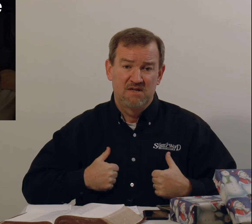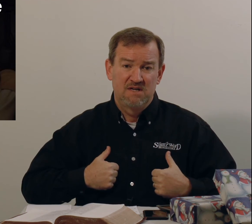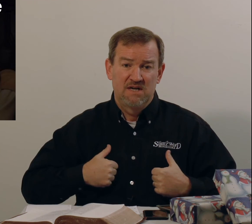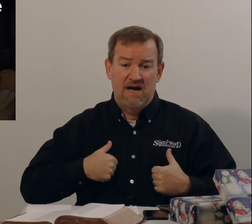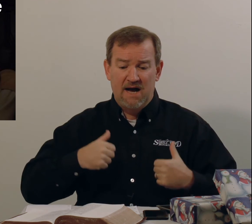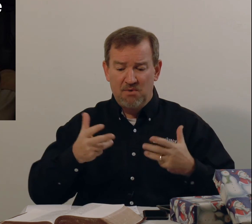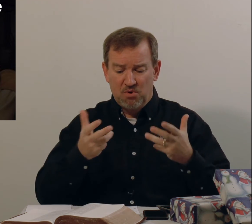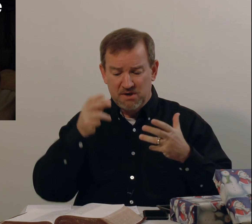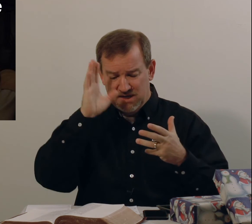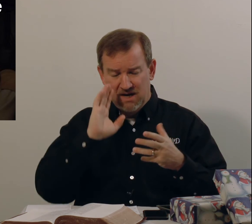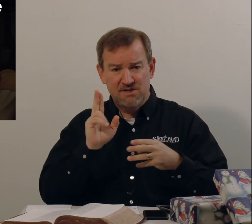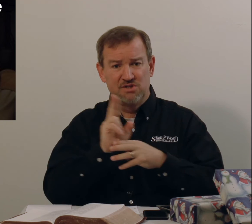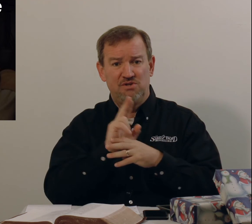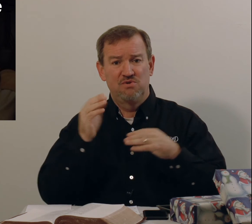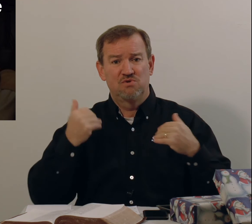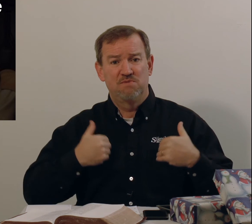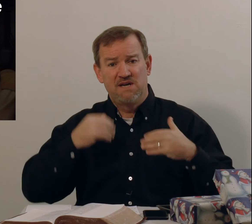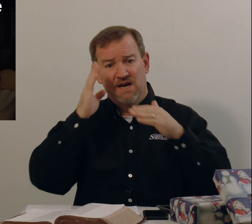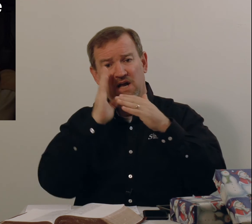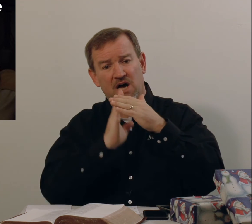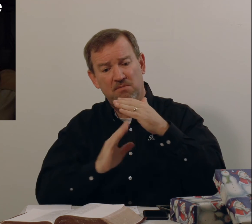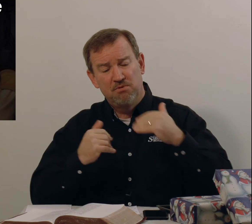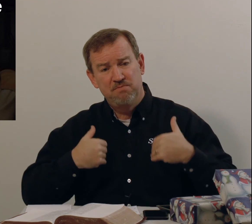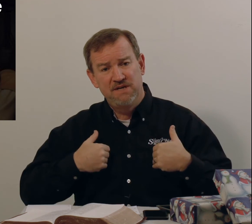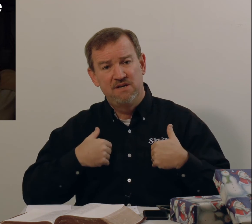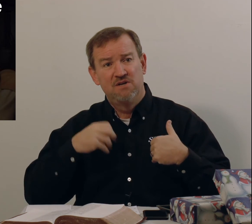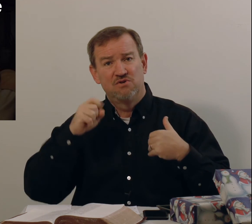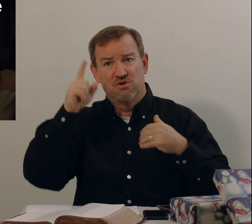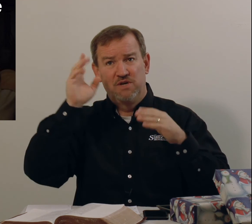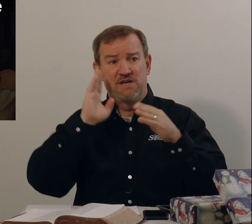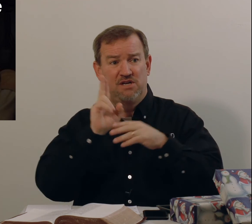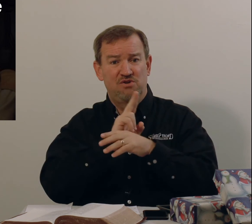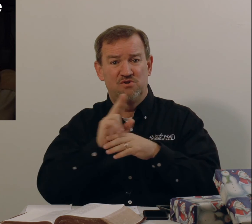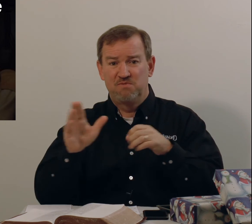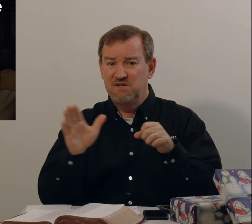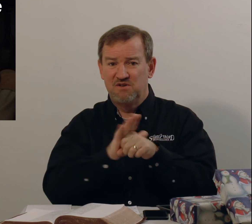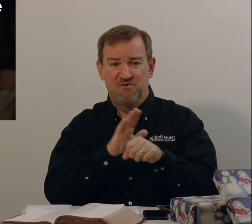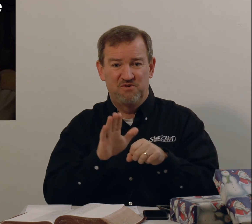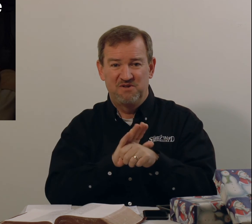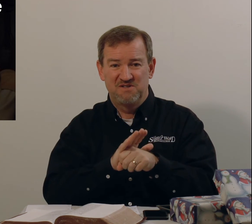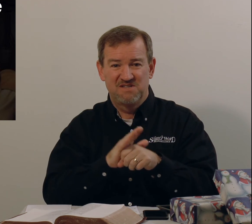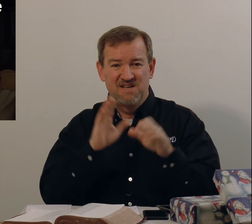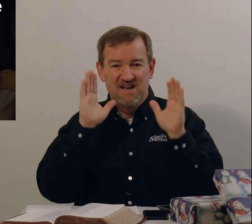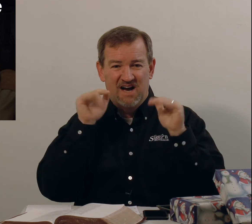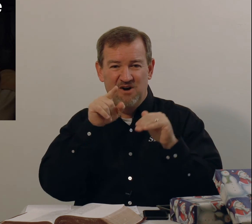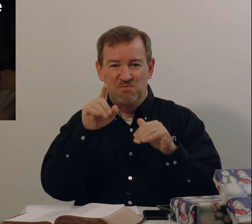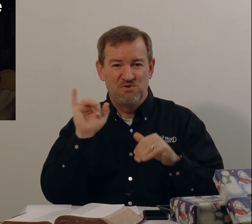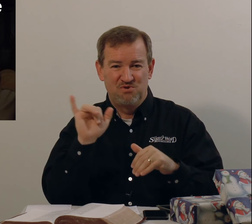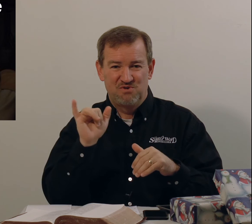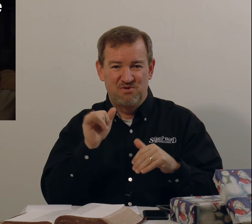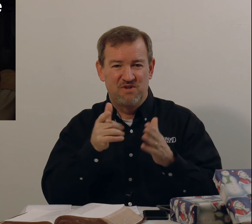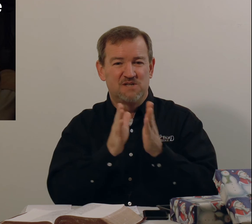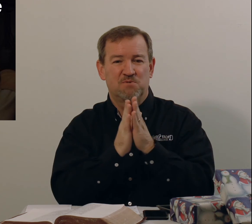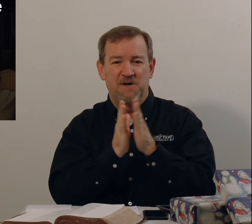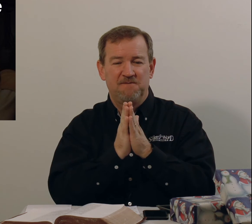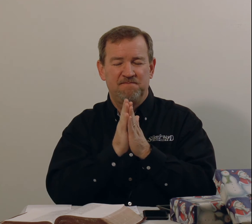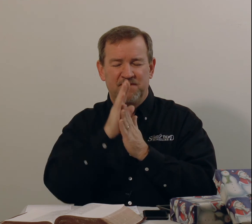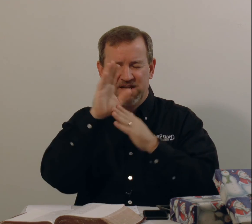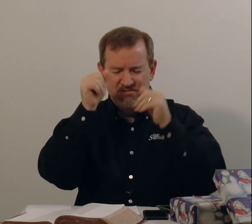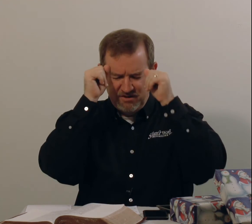I want God to use me and humble me so He can use me to the fullest. I hope you do too. Let's pray. Heavenly